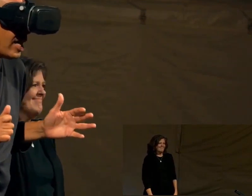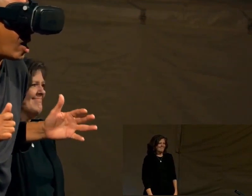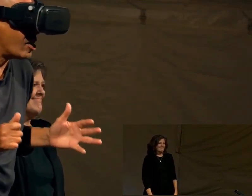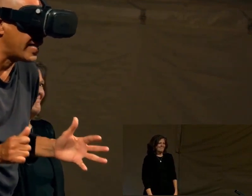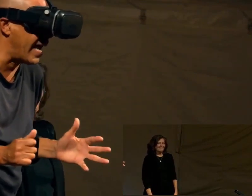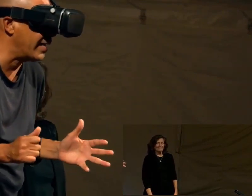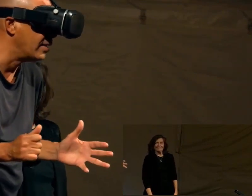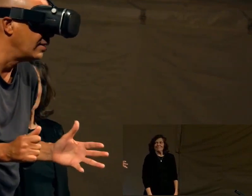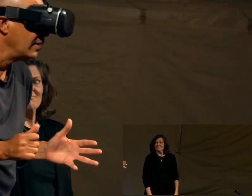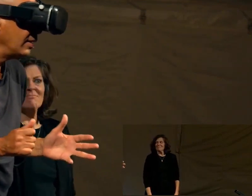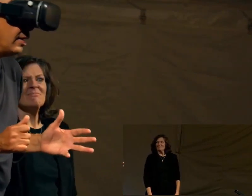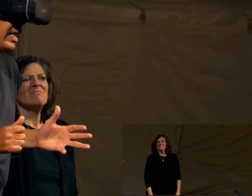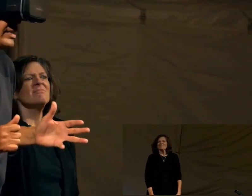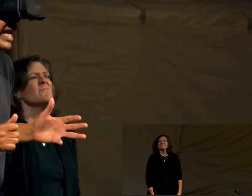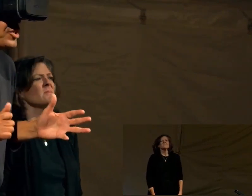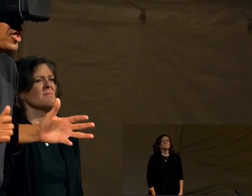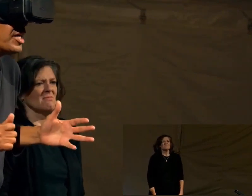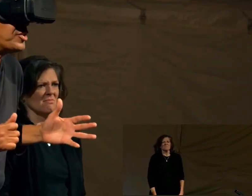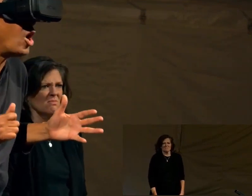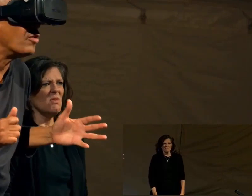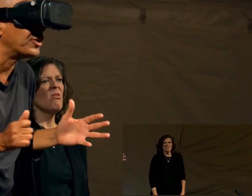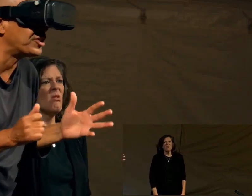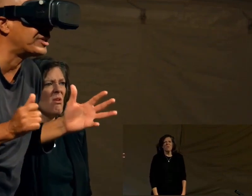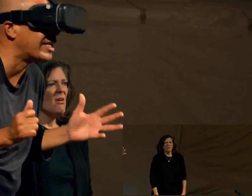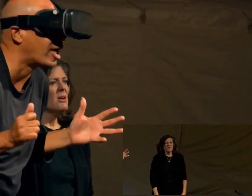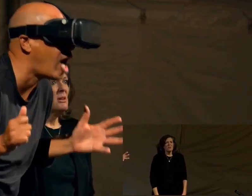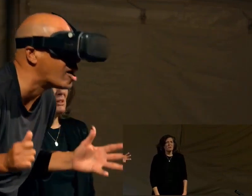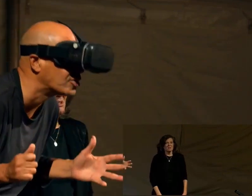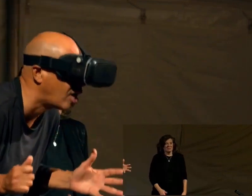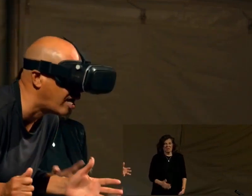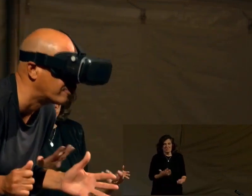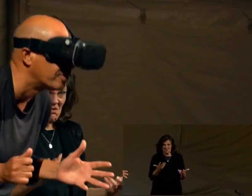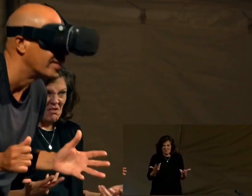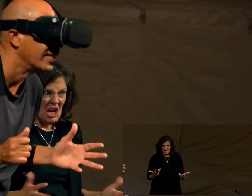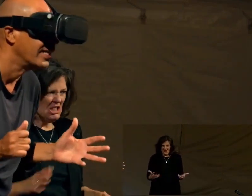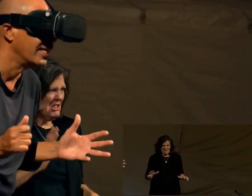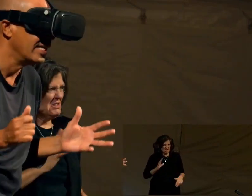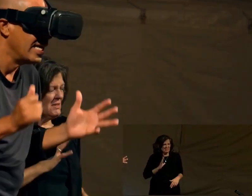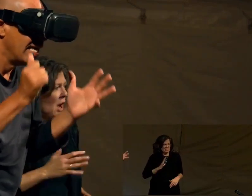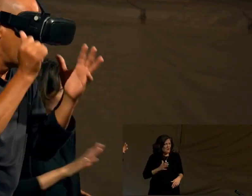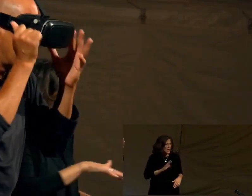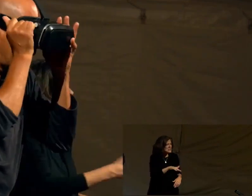I'm like oh okay he's like sir it's over just take the goggles off